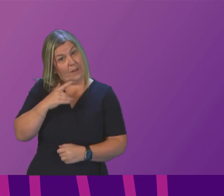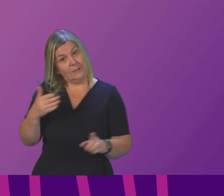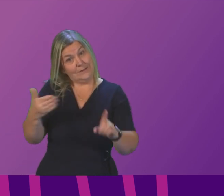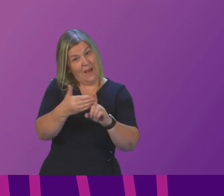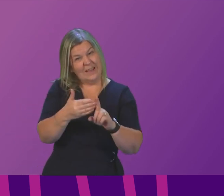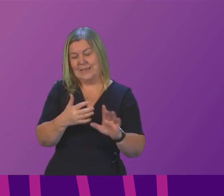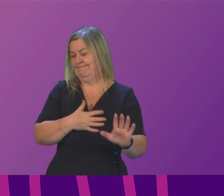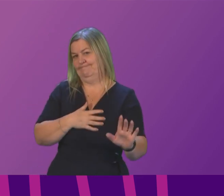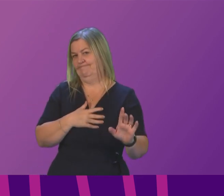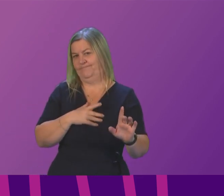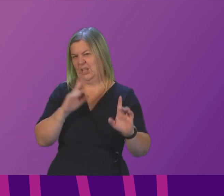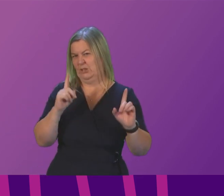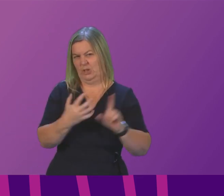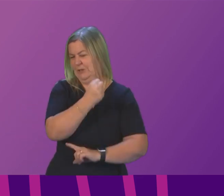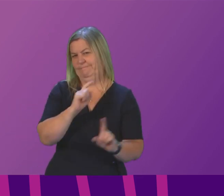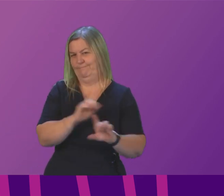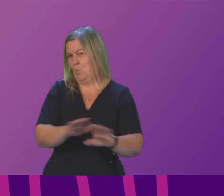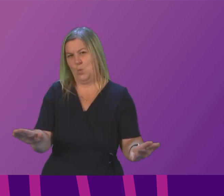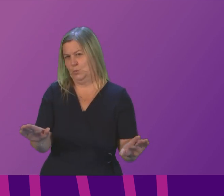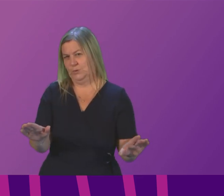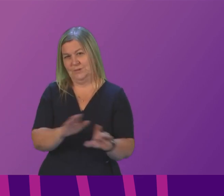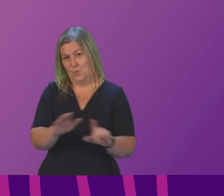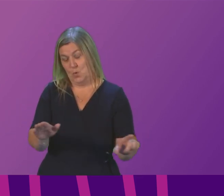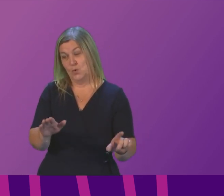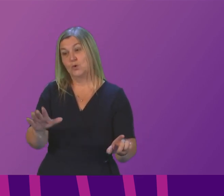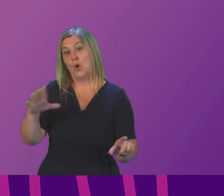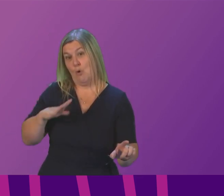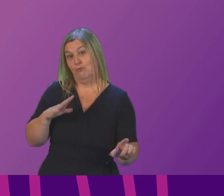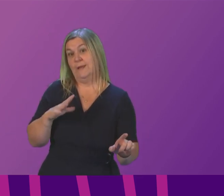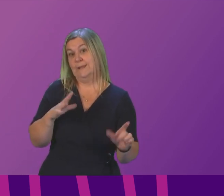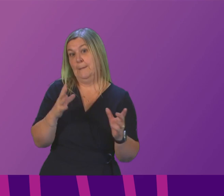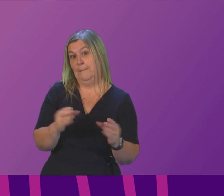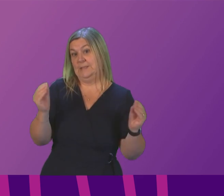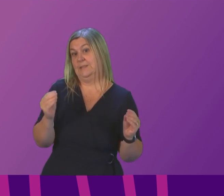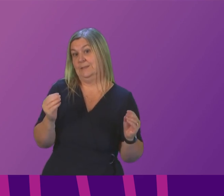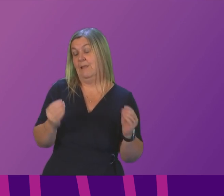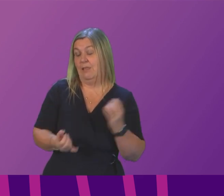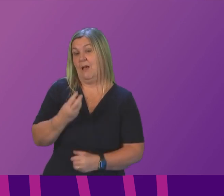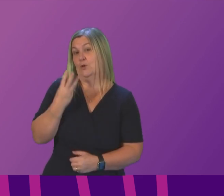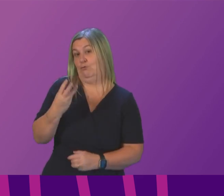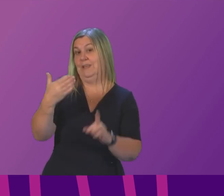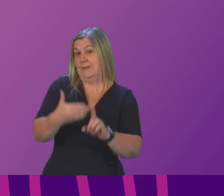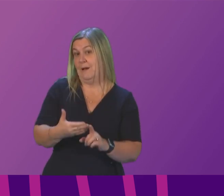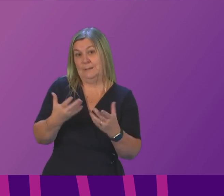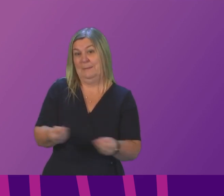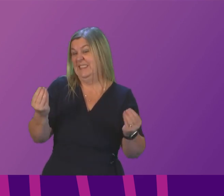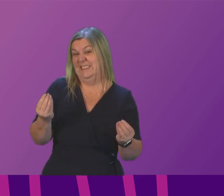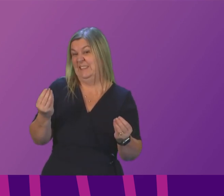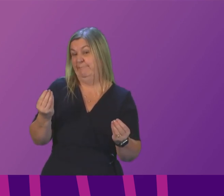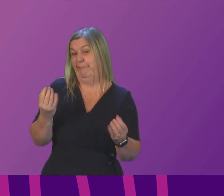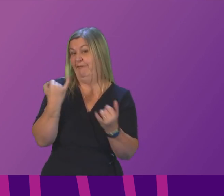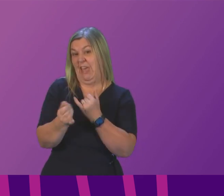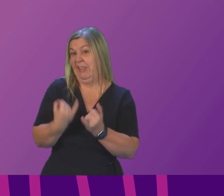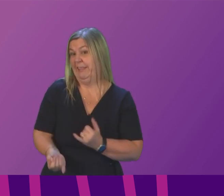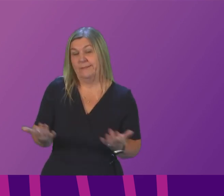quote over cooked and the Scottish government has already missed the last three emissions target what does the first minister plan to do differently